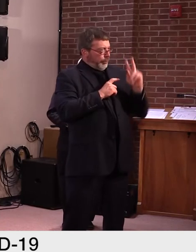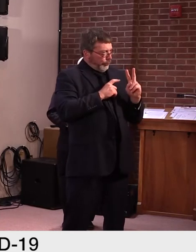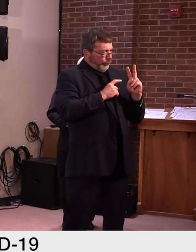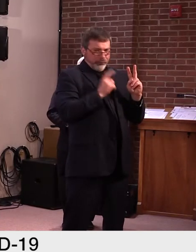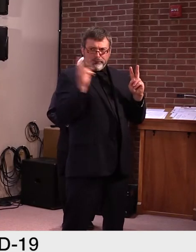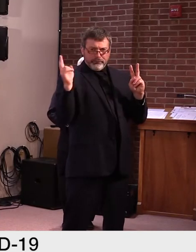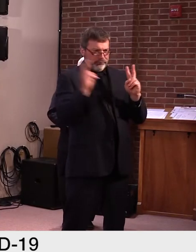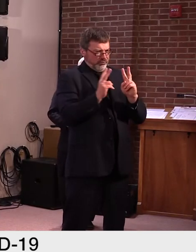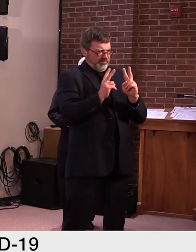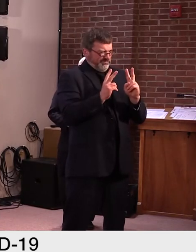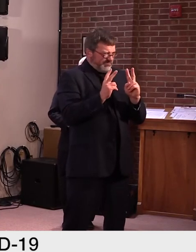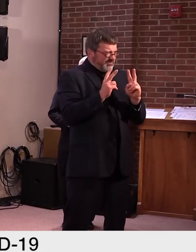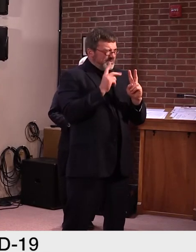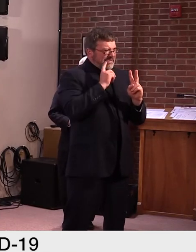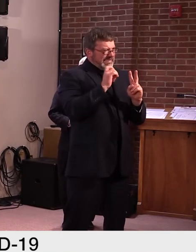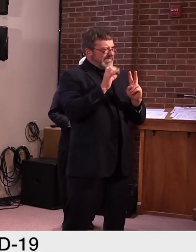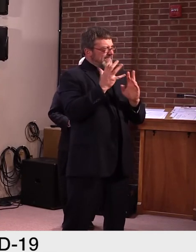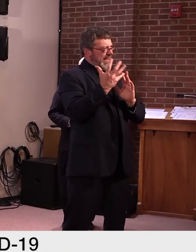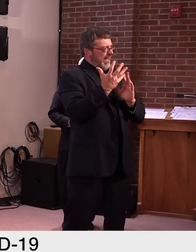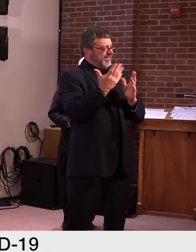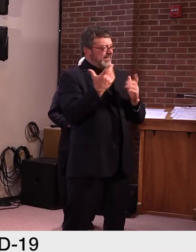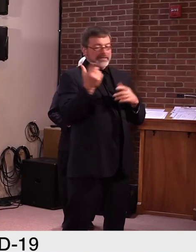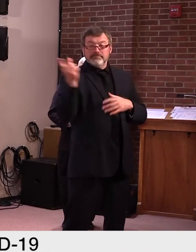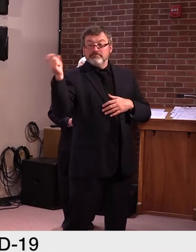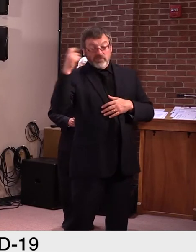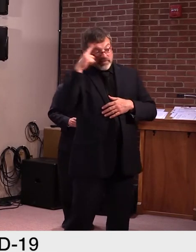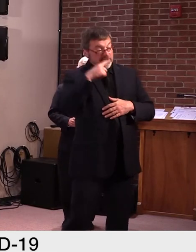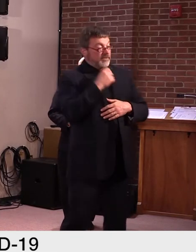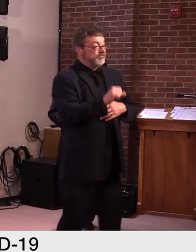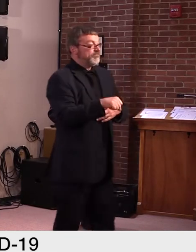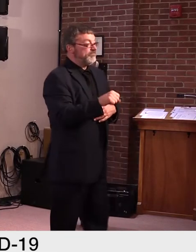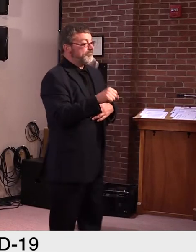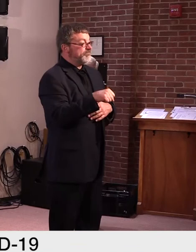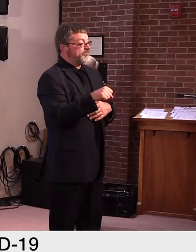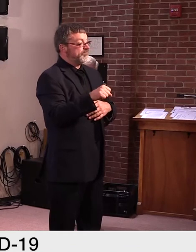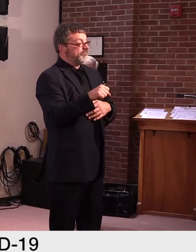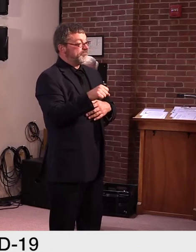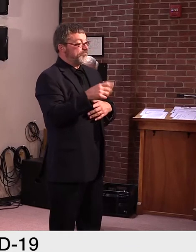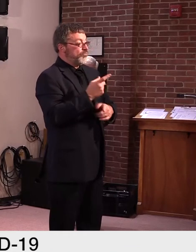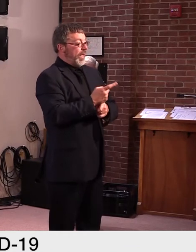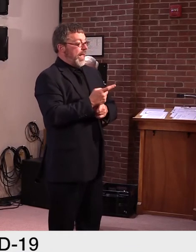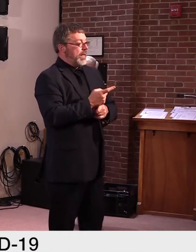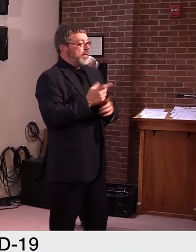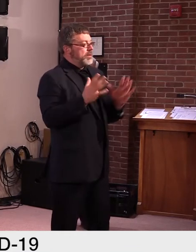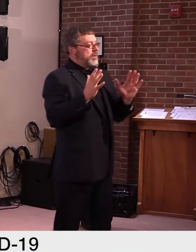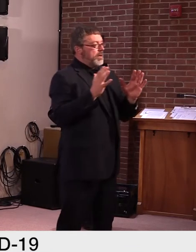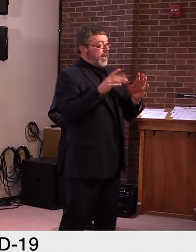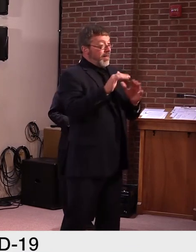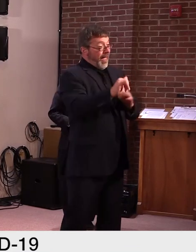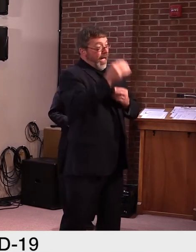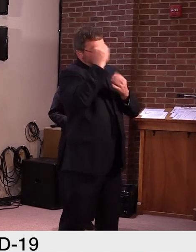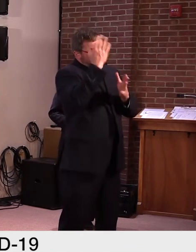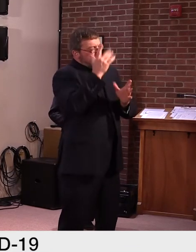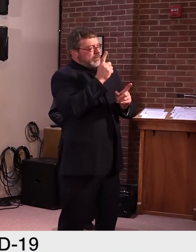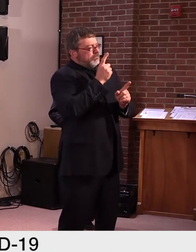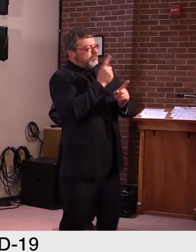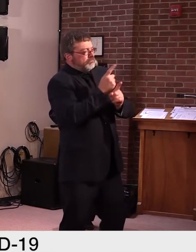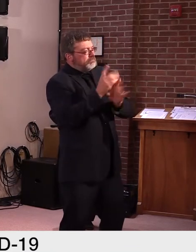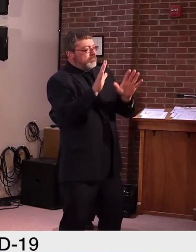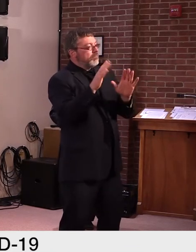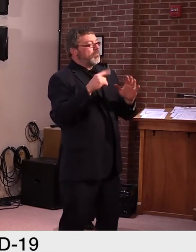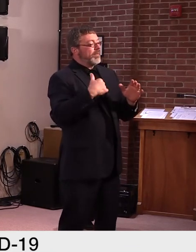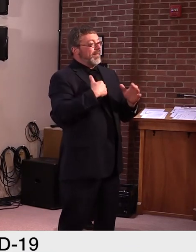not sure that's accurate, Ham, but I'd be happy to look into it because I, I believe, uh, there's enough, um,